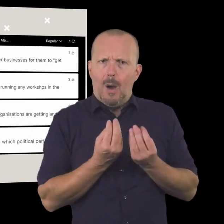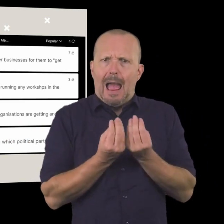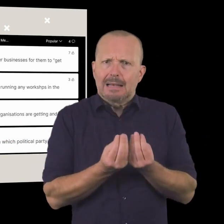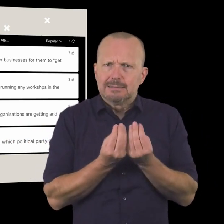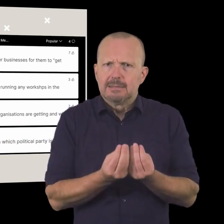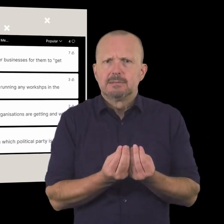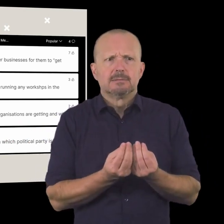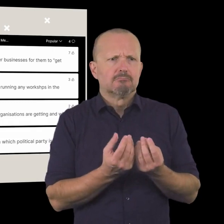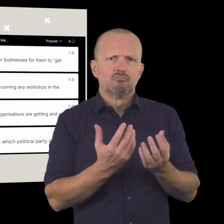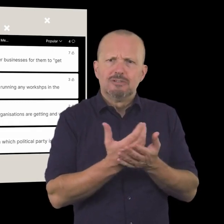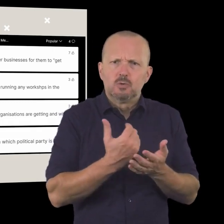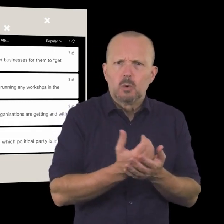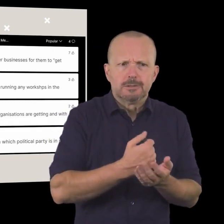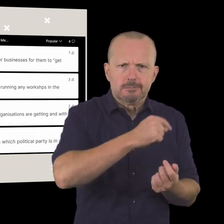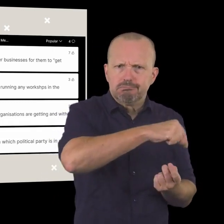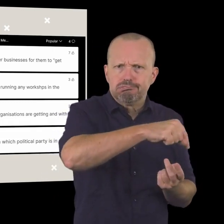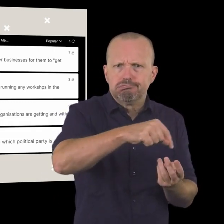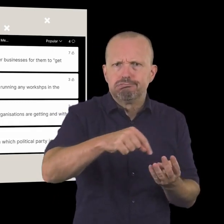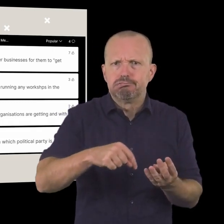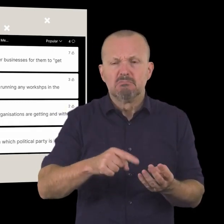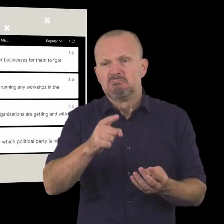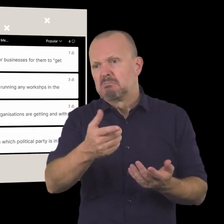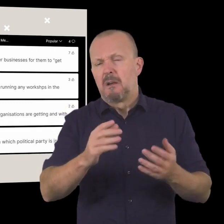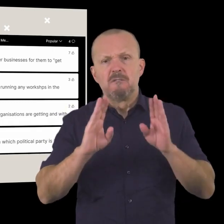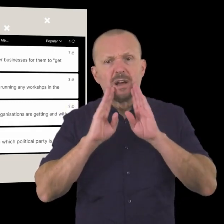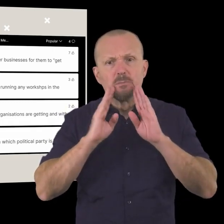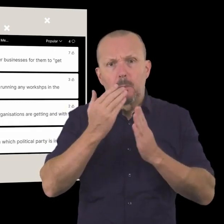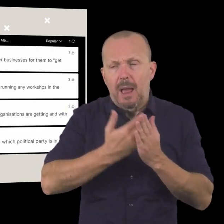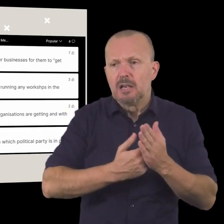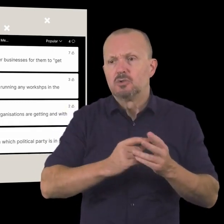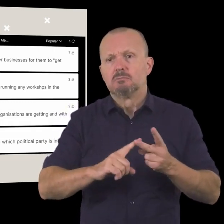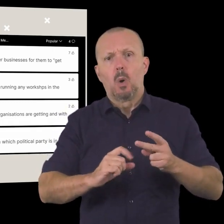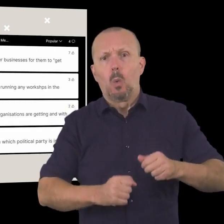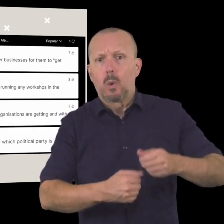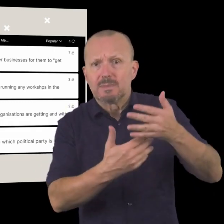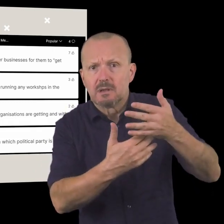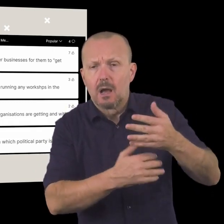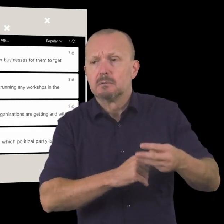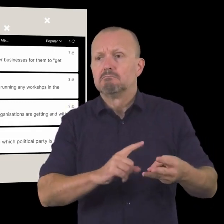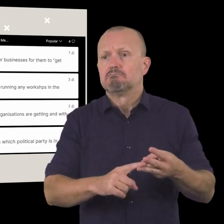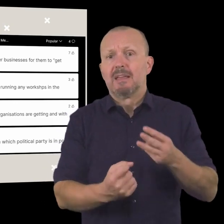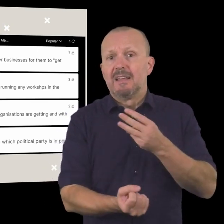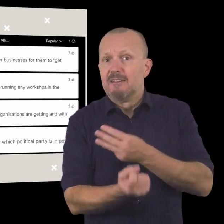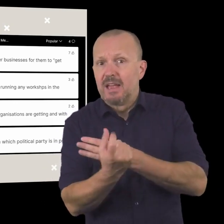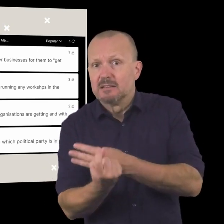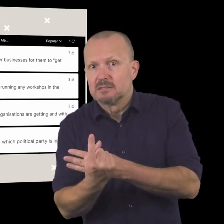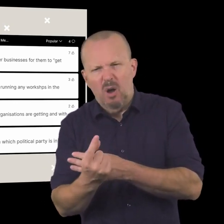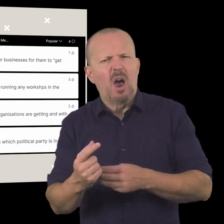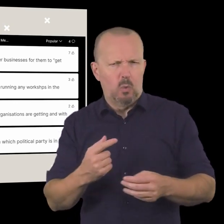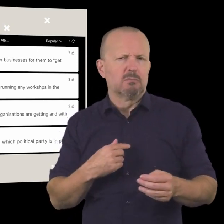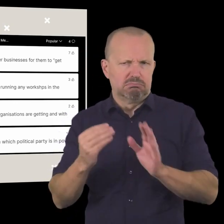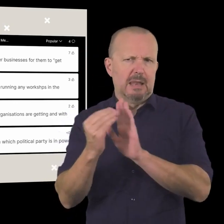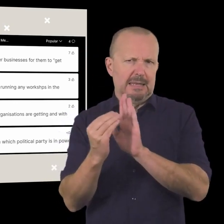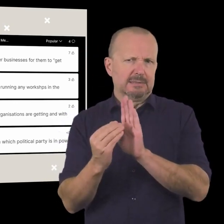the assets that uh you have as part of your organization so uh you've got your facebook page you've got your website you've got any uh